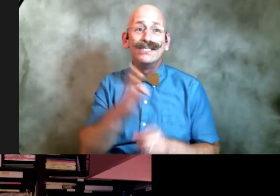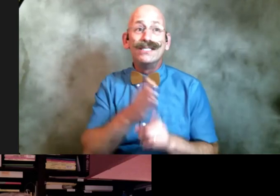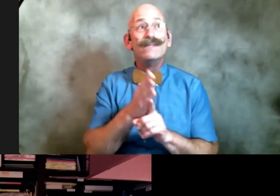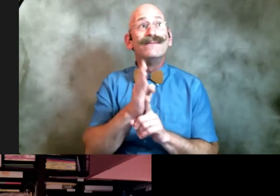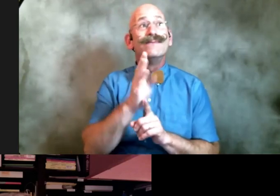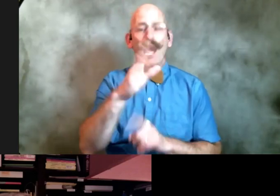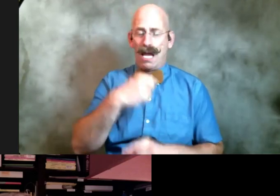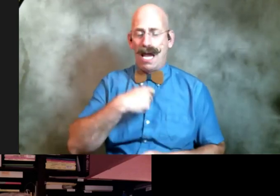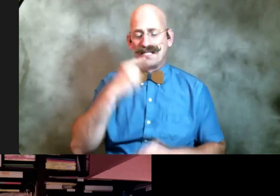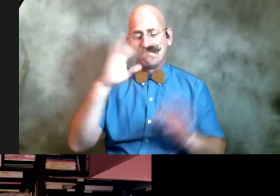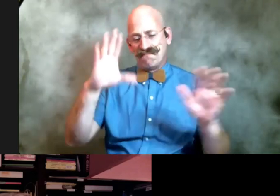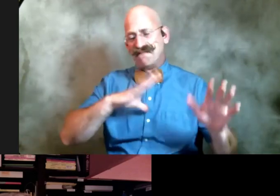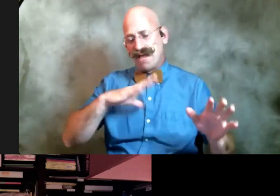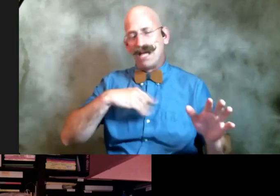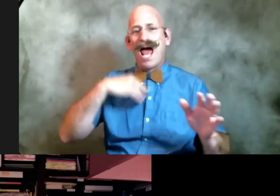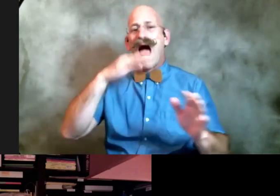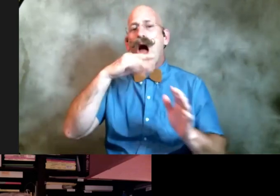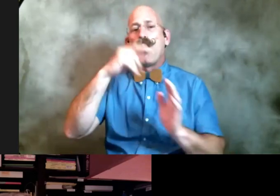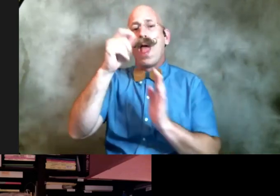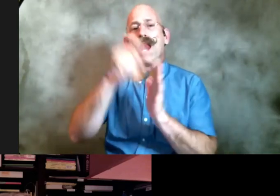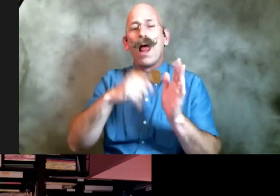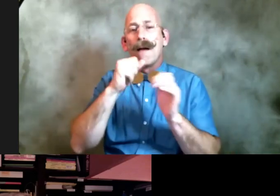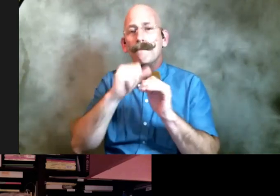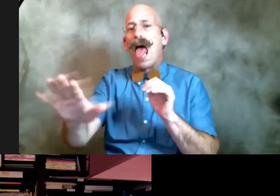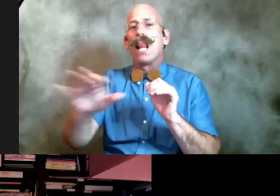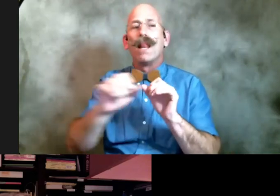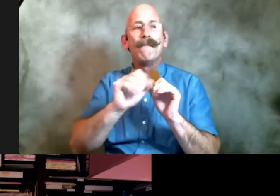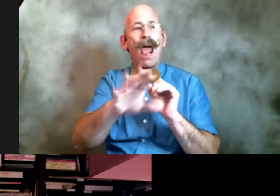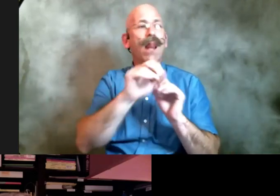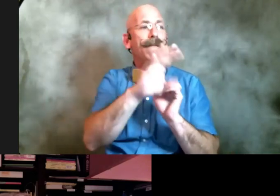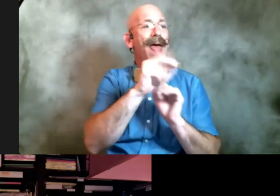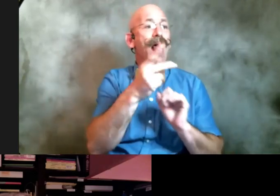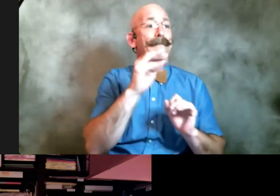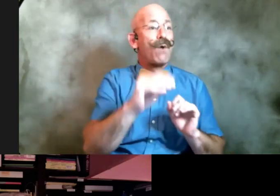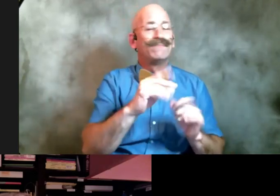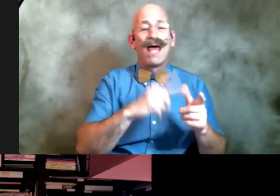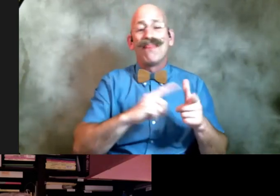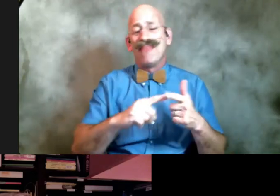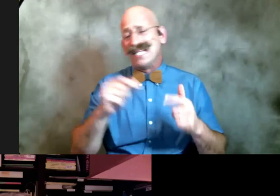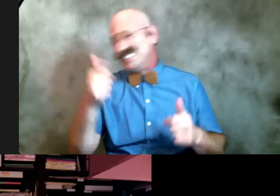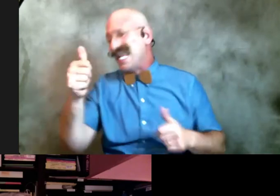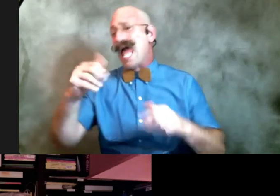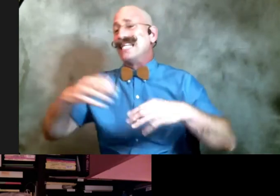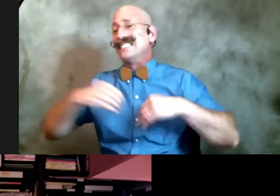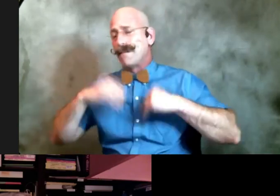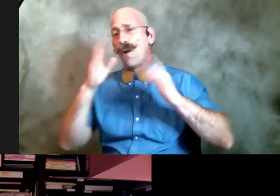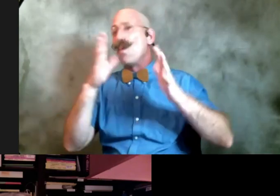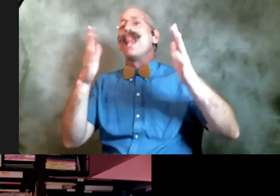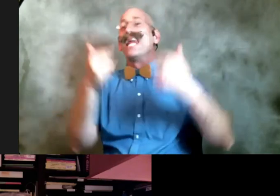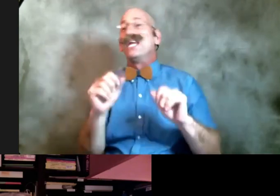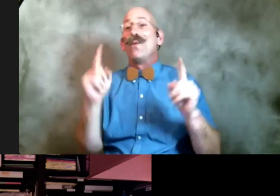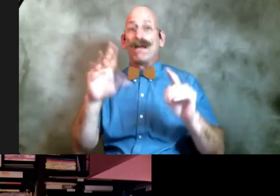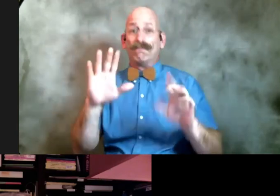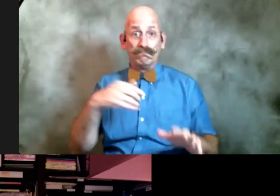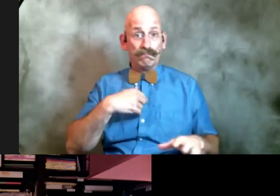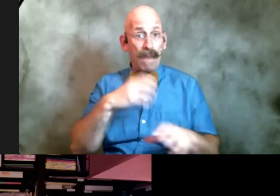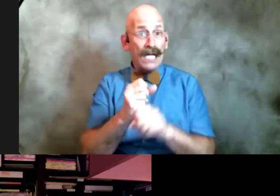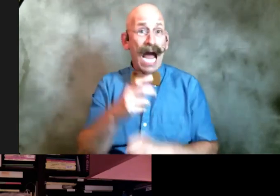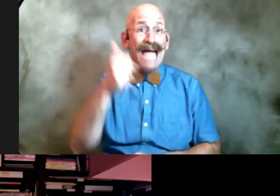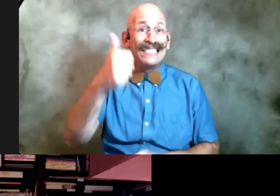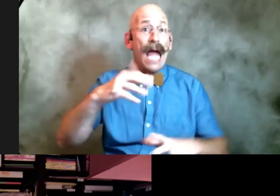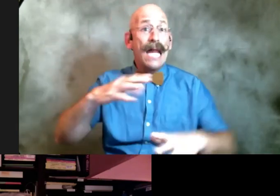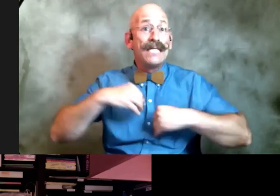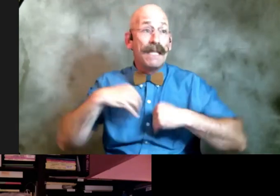out poems um and i'm gonna get 10 acceptances anywhere so i got 10 acceptances